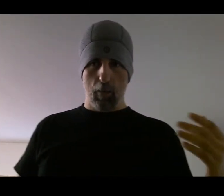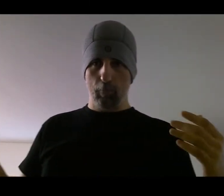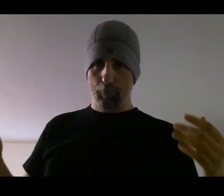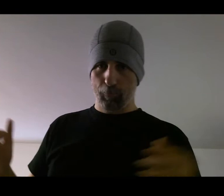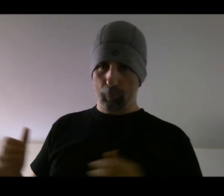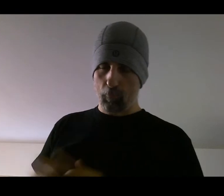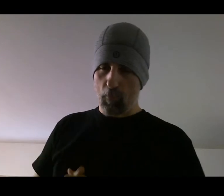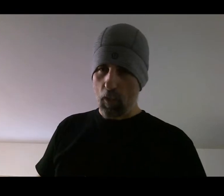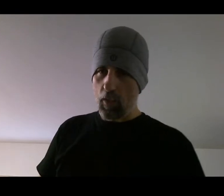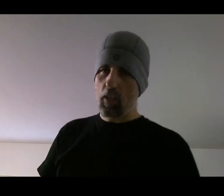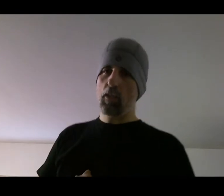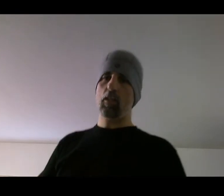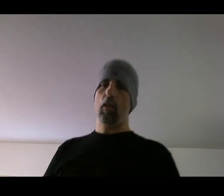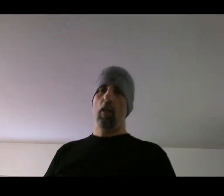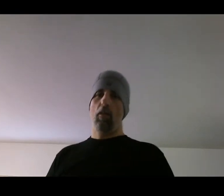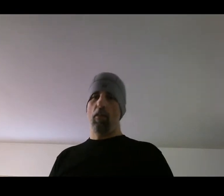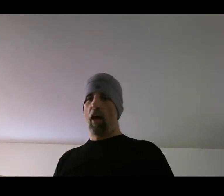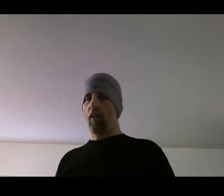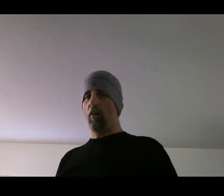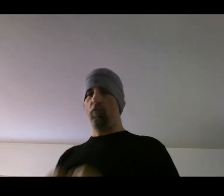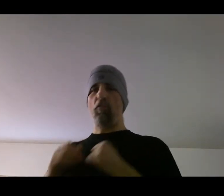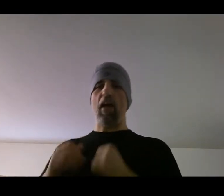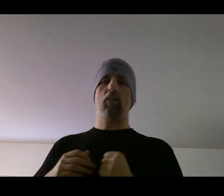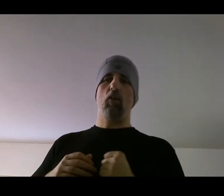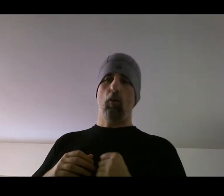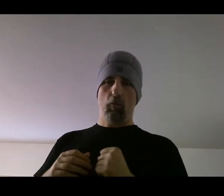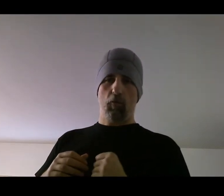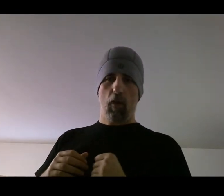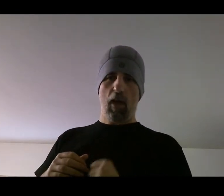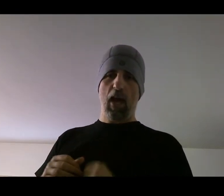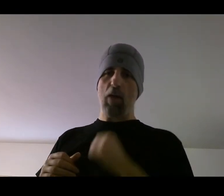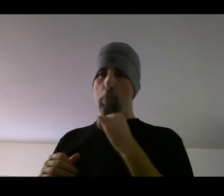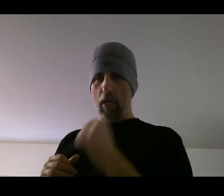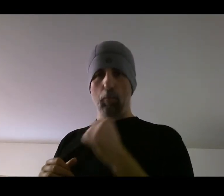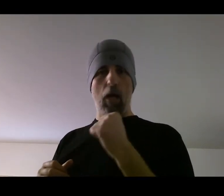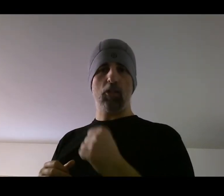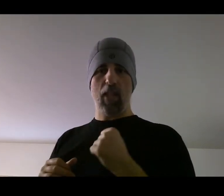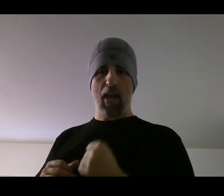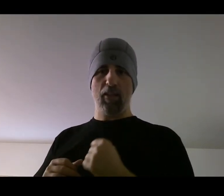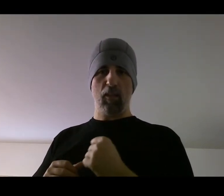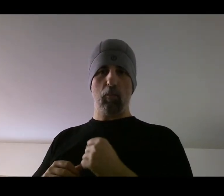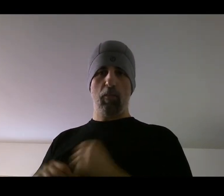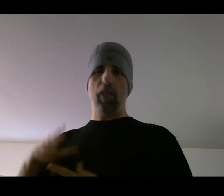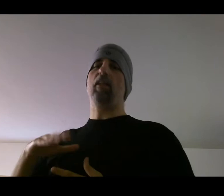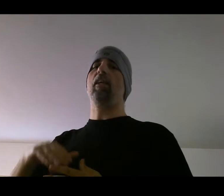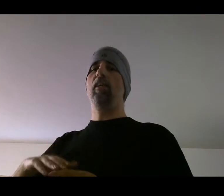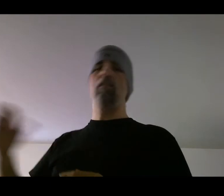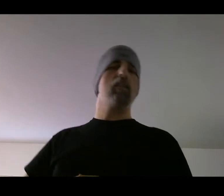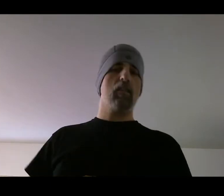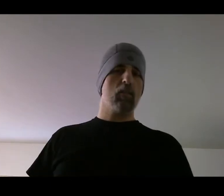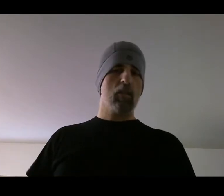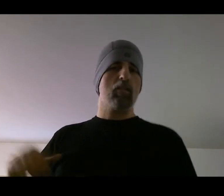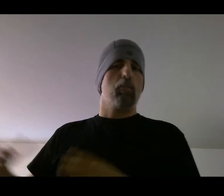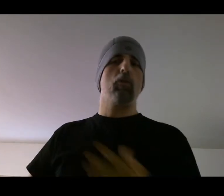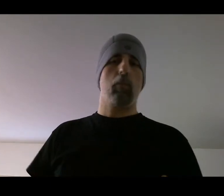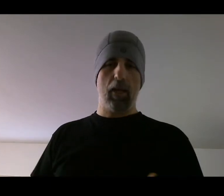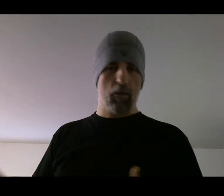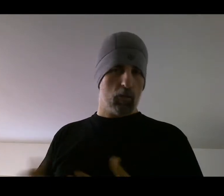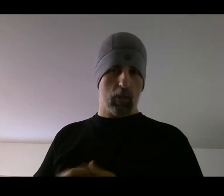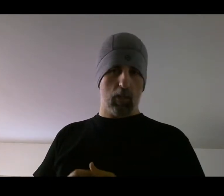is that effect of a big punch landing that isn't, doesn't put the player into a stun